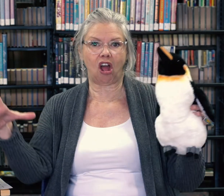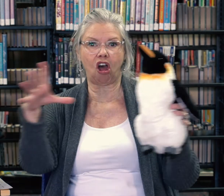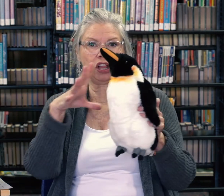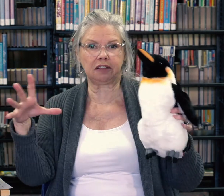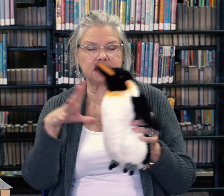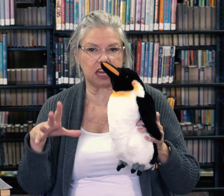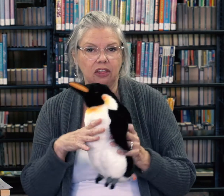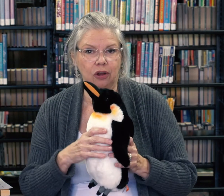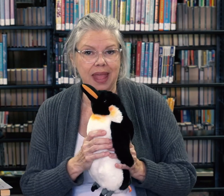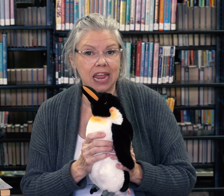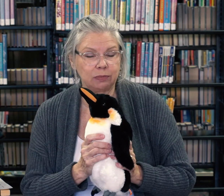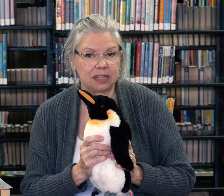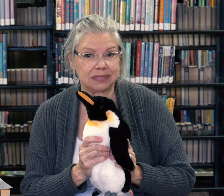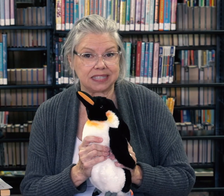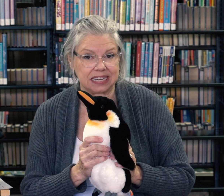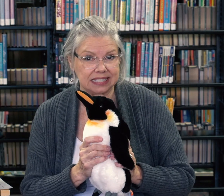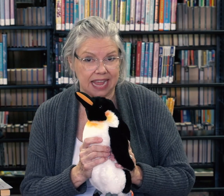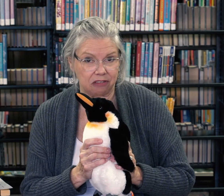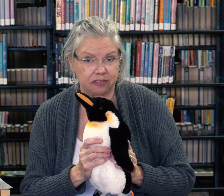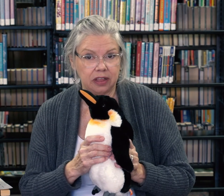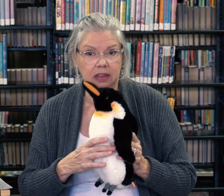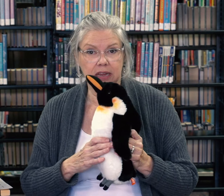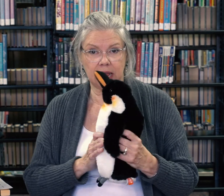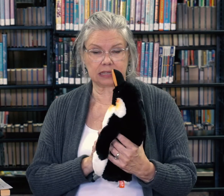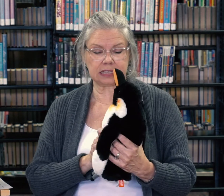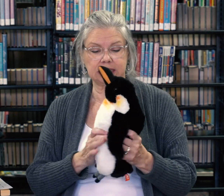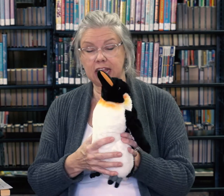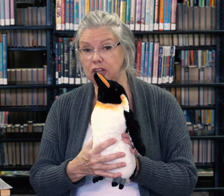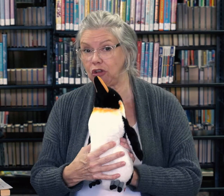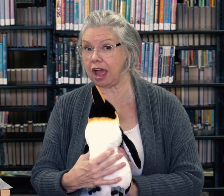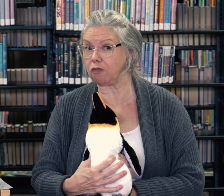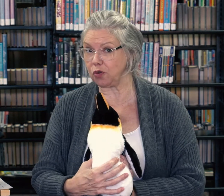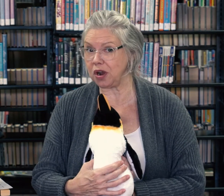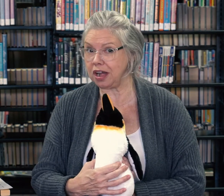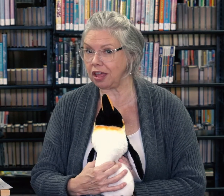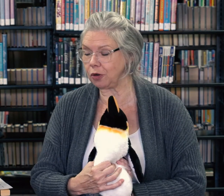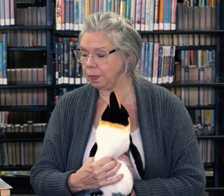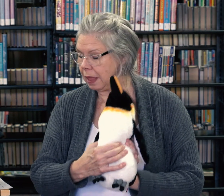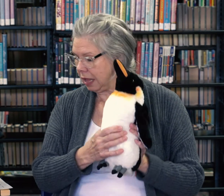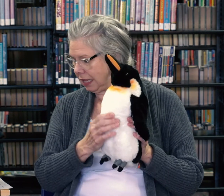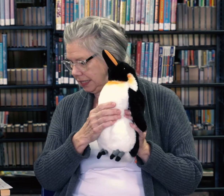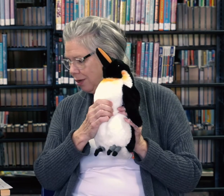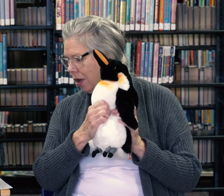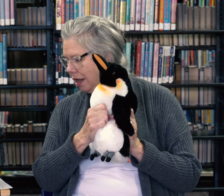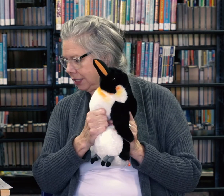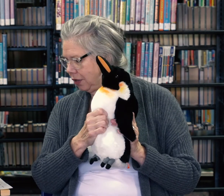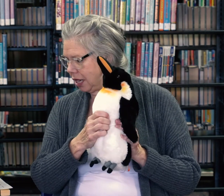all live together. And that helps them stay safe. Yes. Because they can look out for one another. Let's see. What else do they